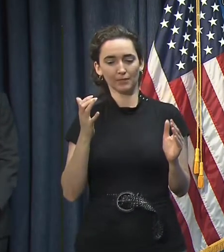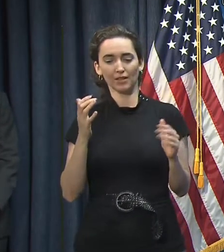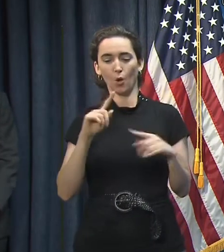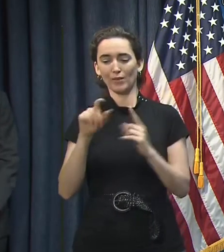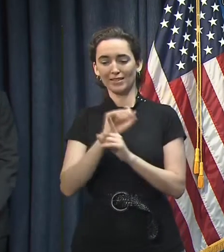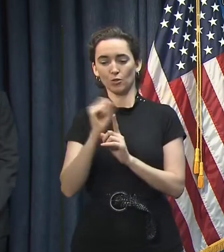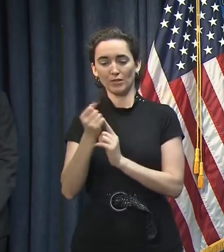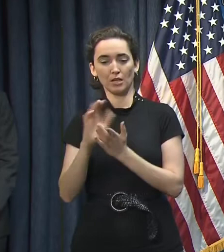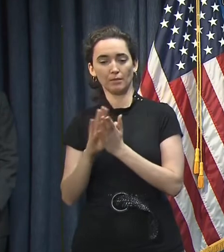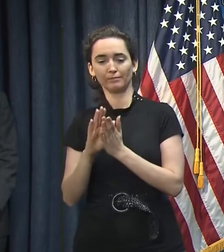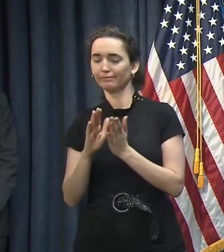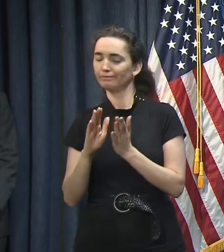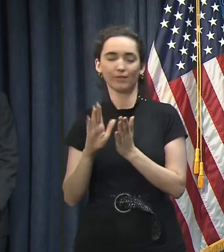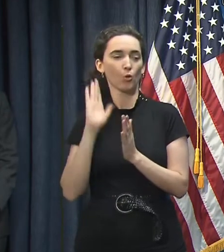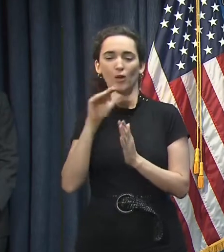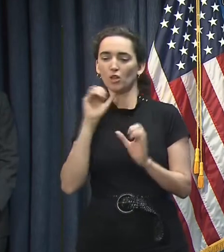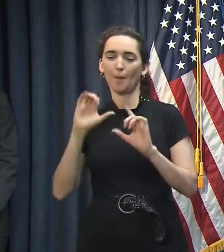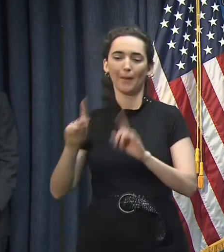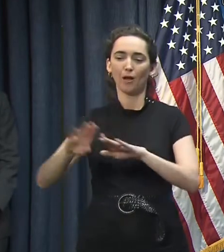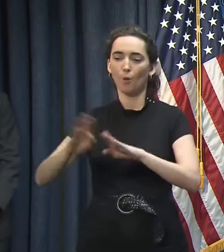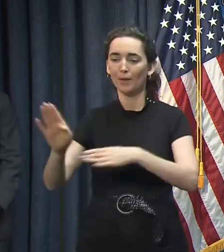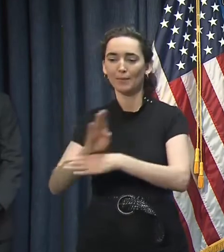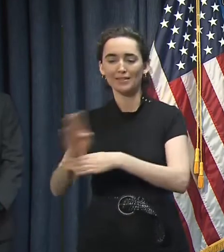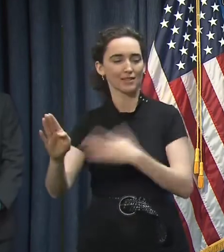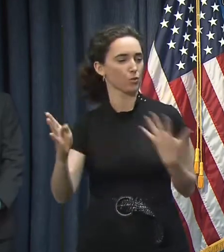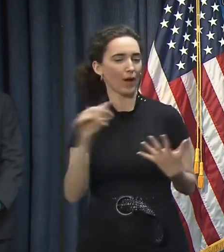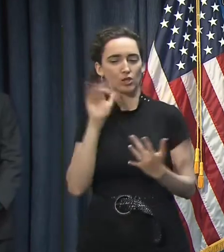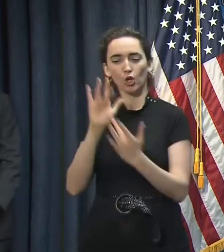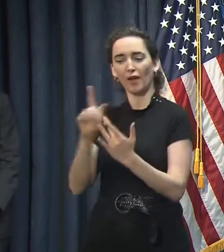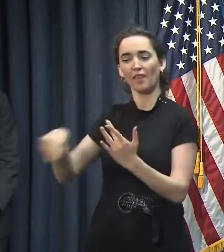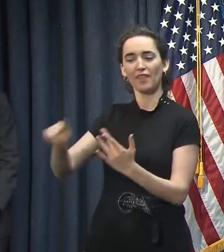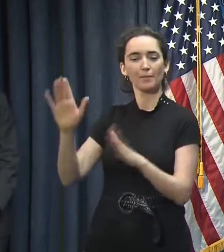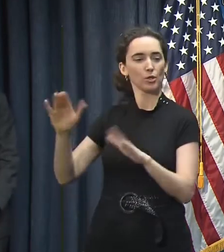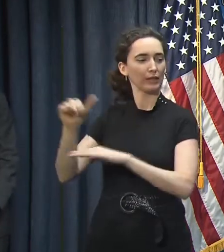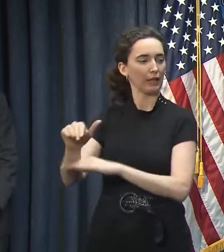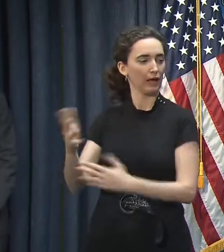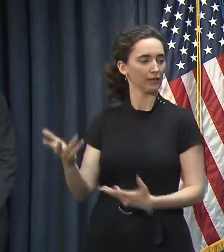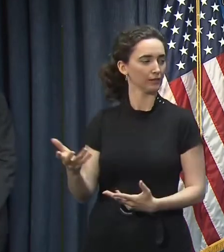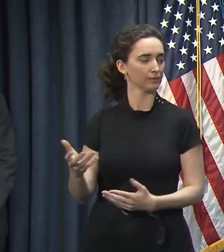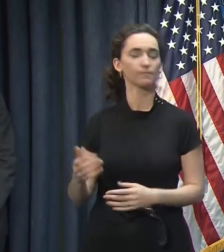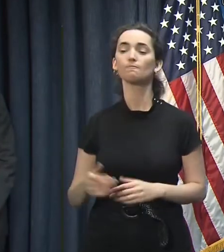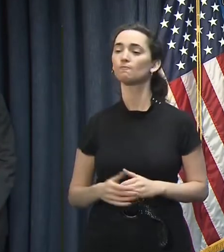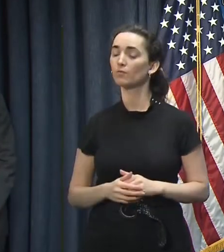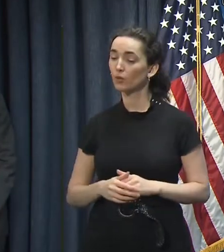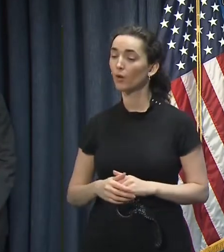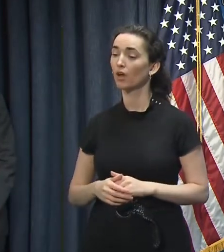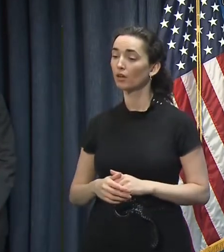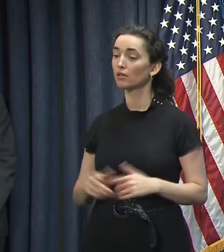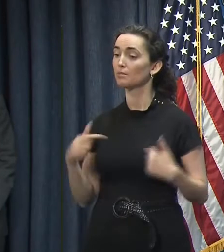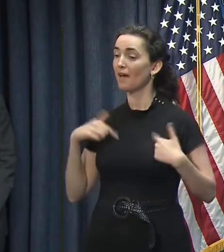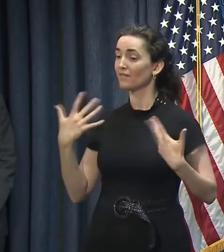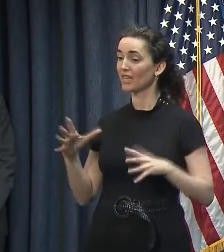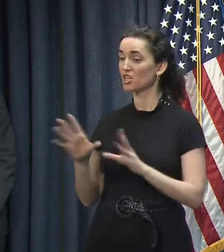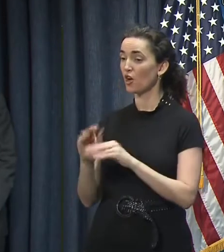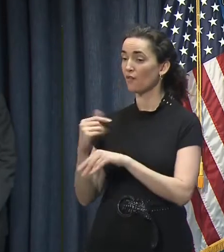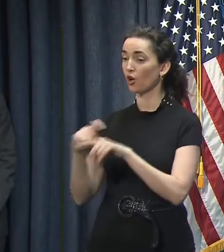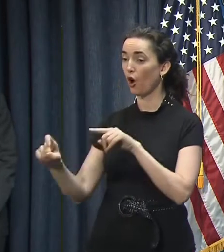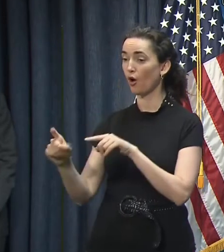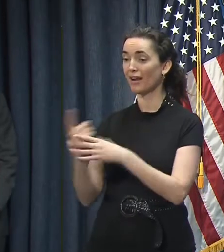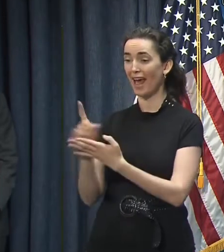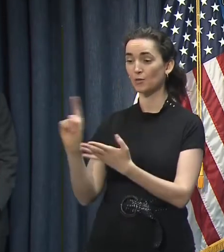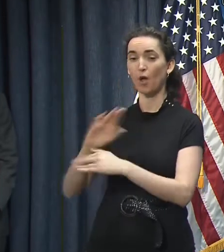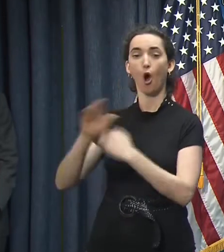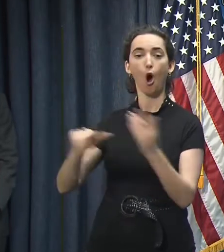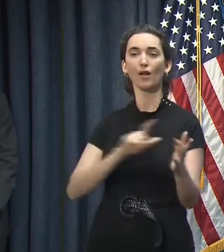direction for reopening. Well, you know, we had met with, I had conference calls last week with